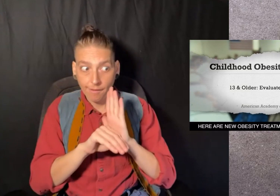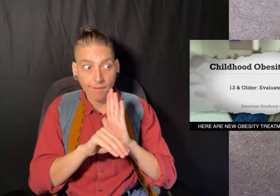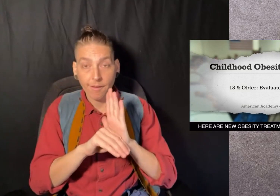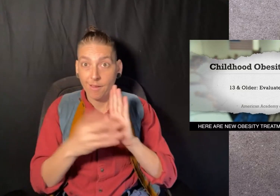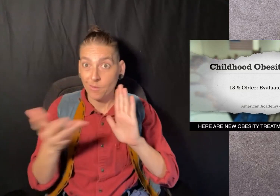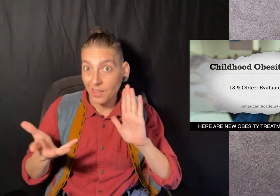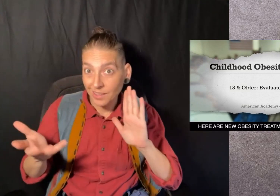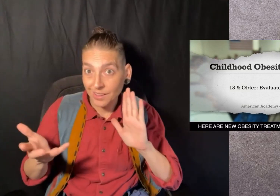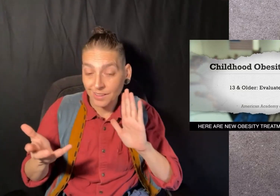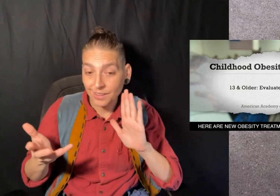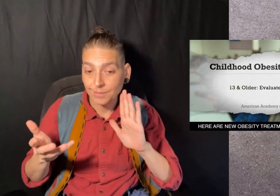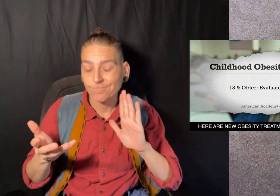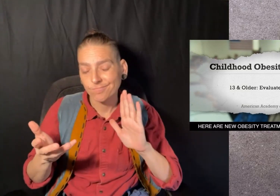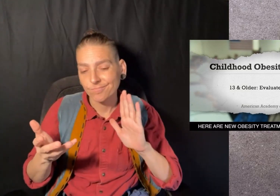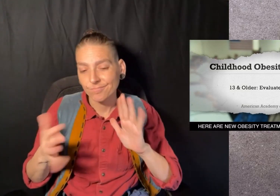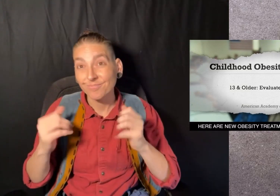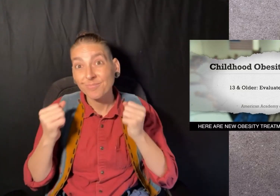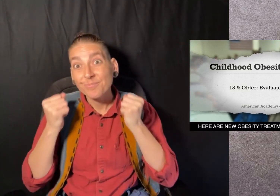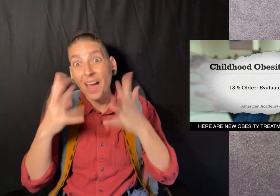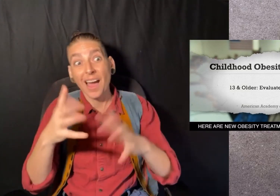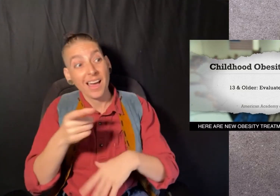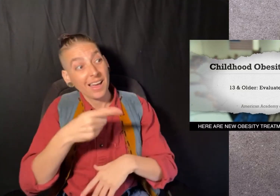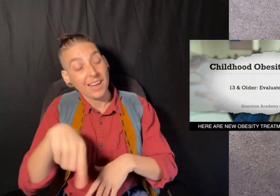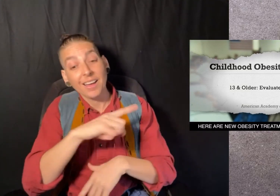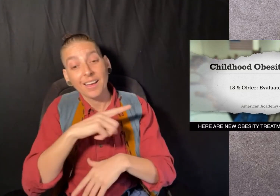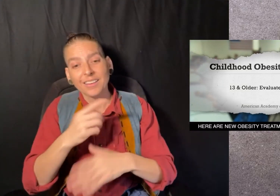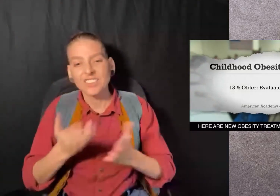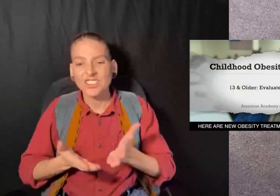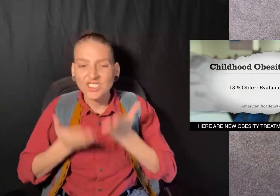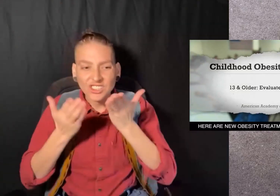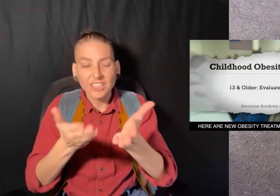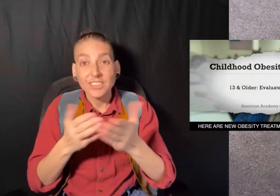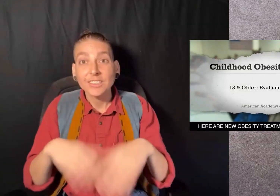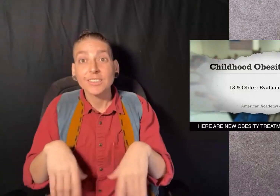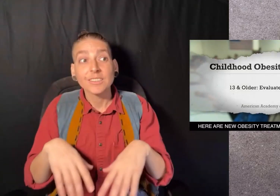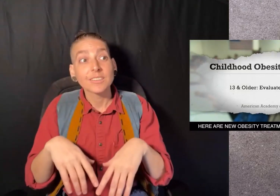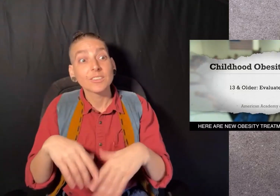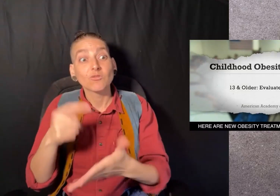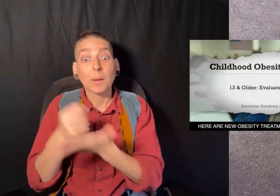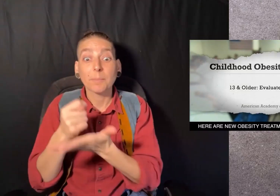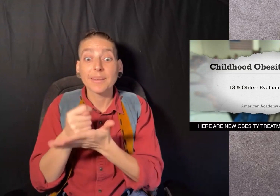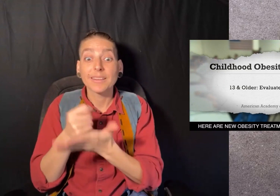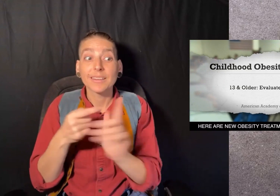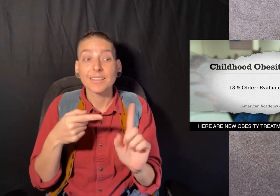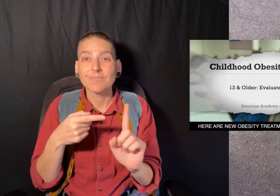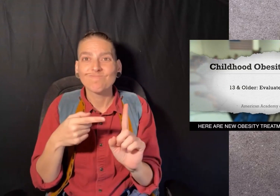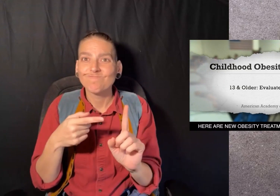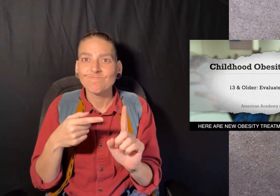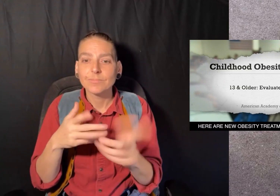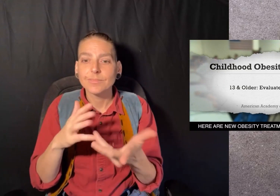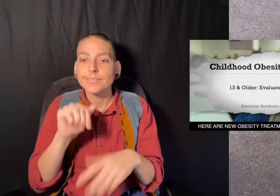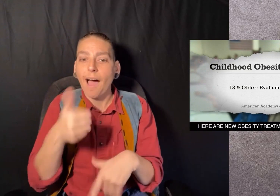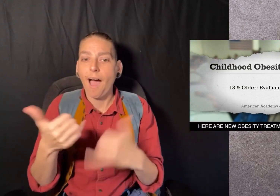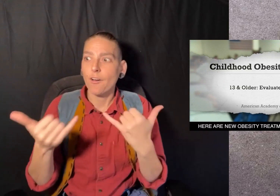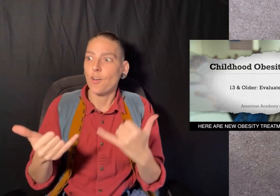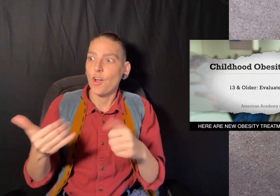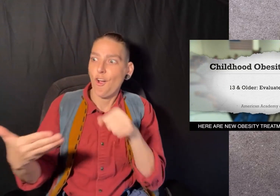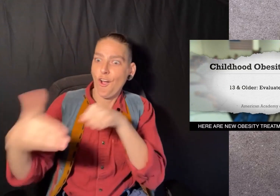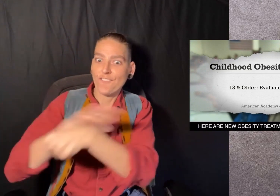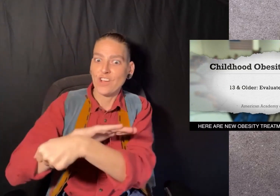are not currently covered under most insurance policies. And more needs to be done to provide